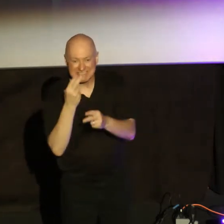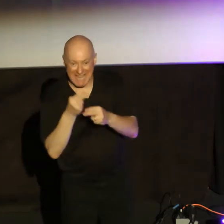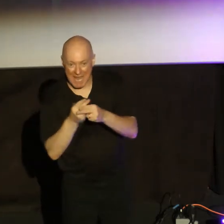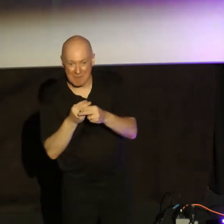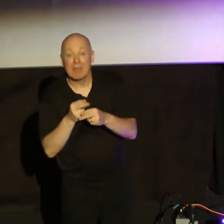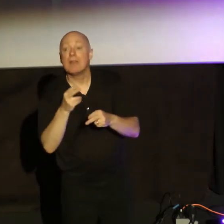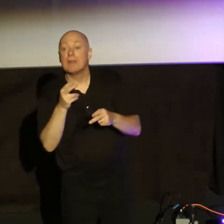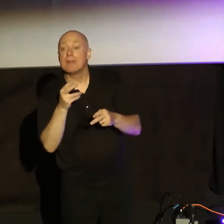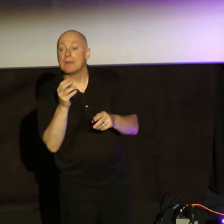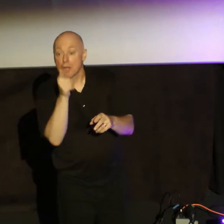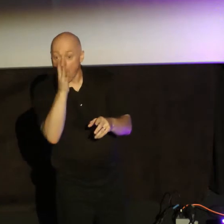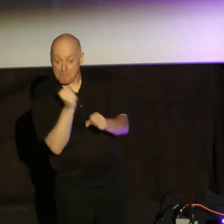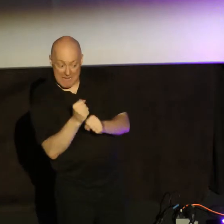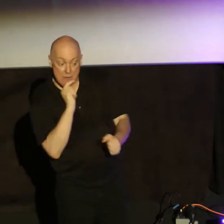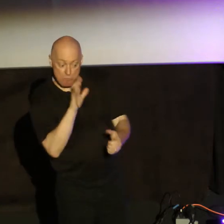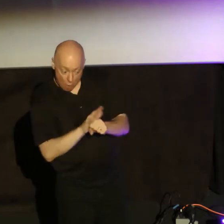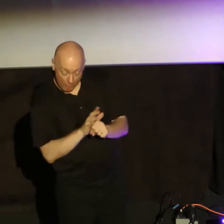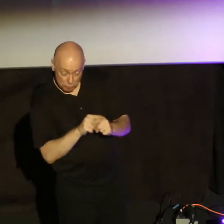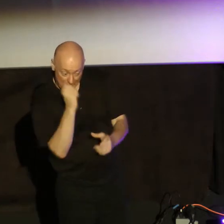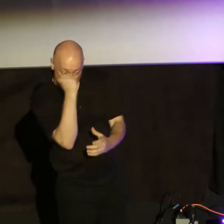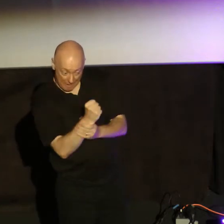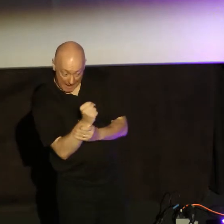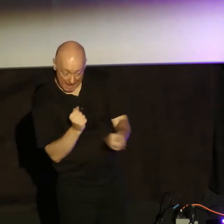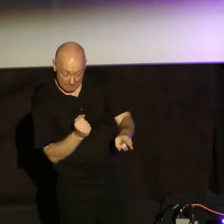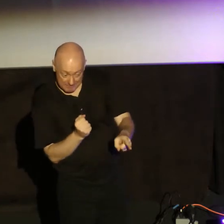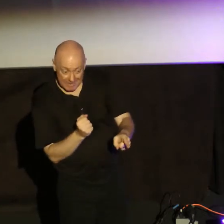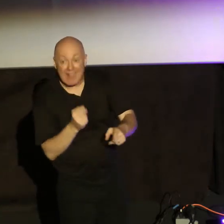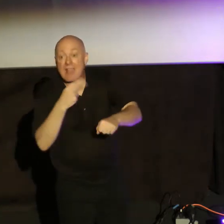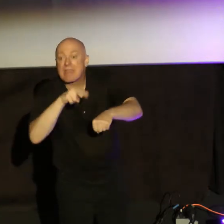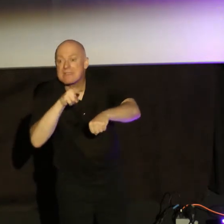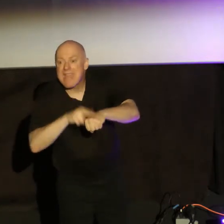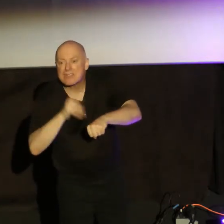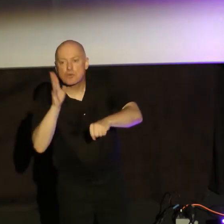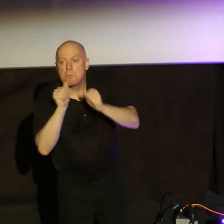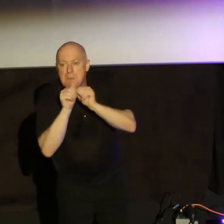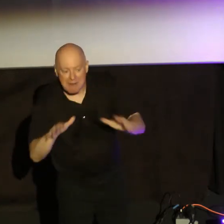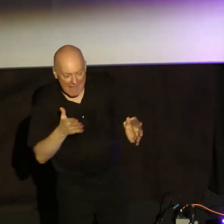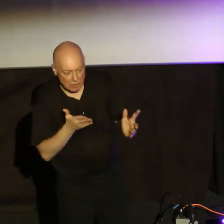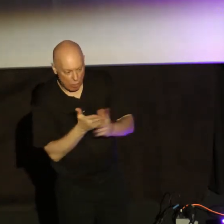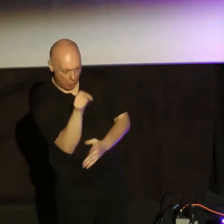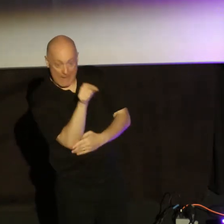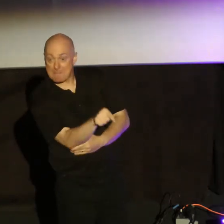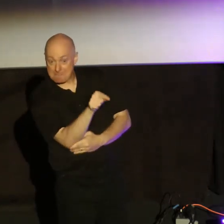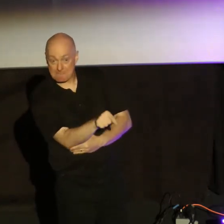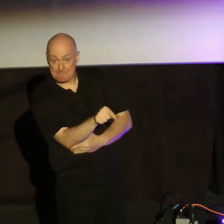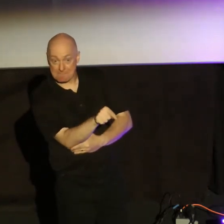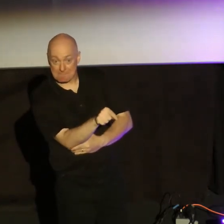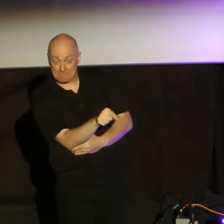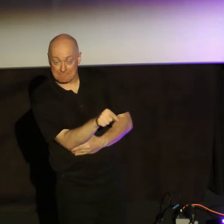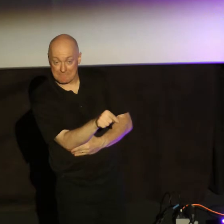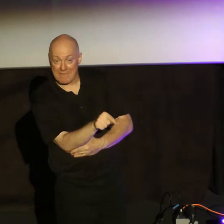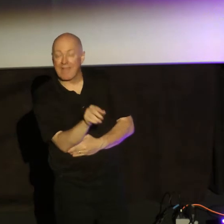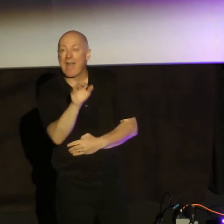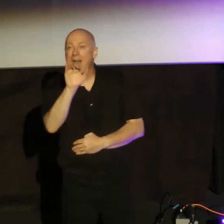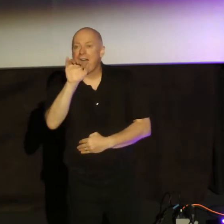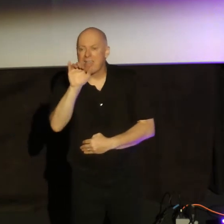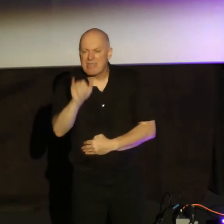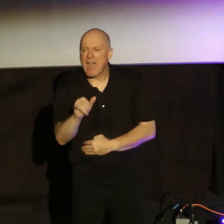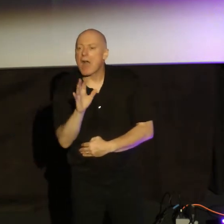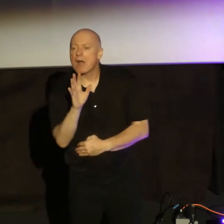made him a promise. And the promise was that the nations would be blessed through him. Now, that was speaking of Jesus